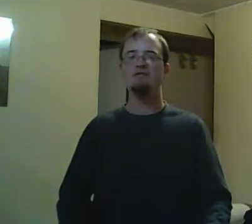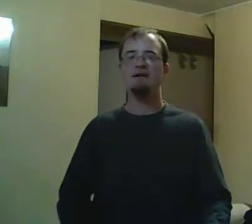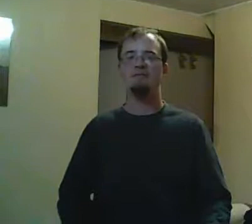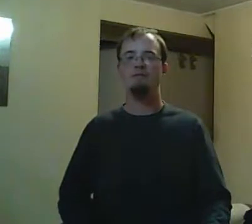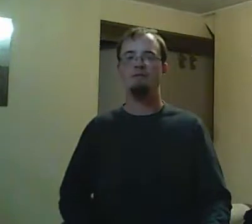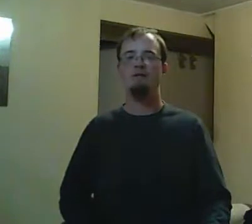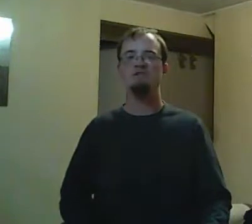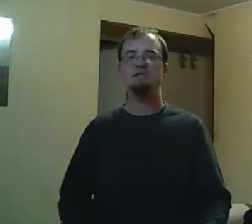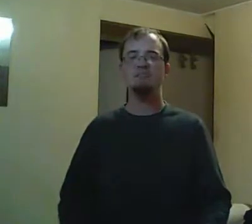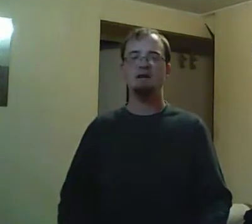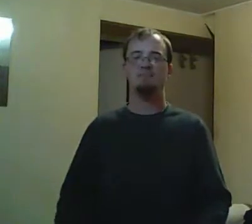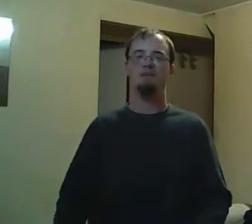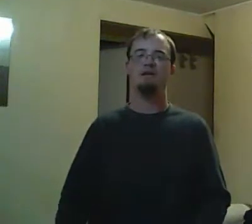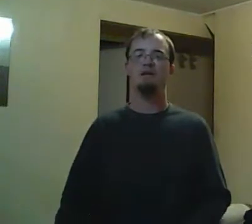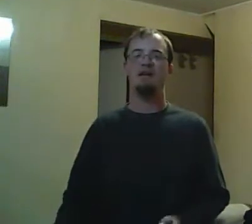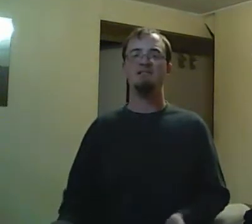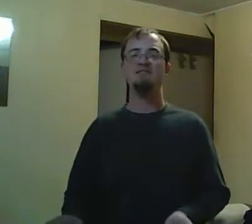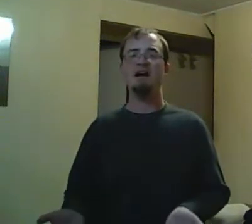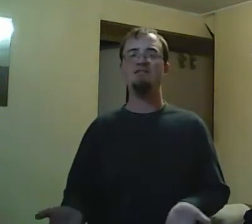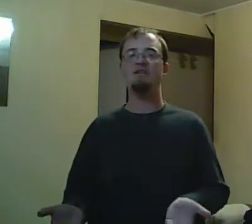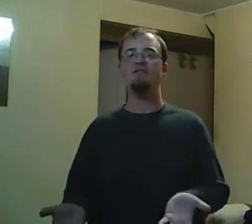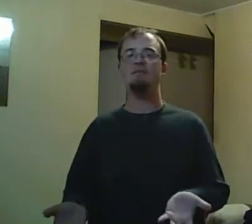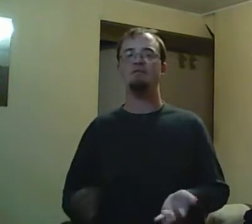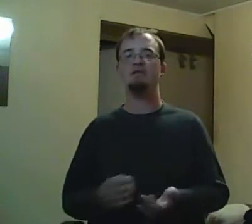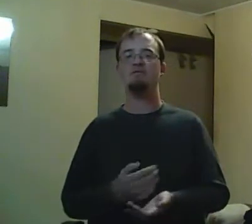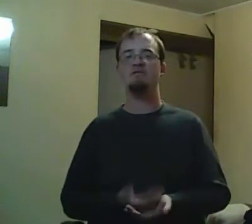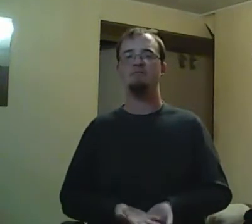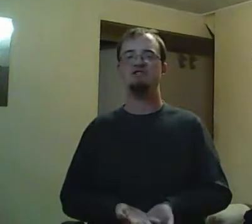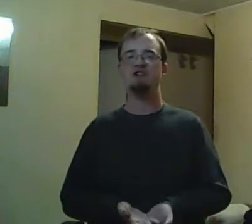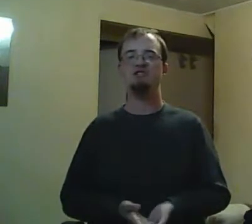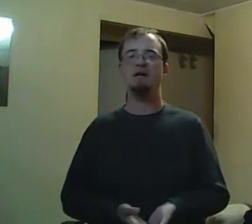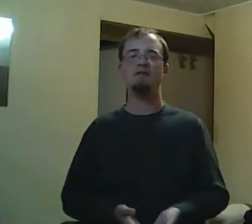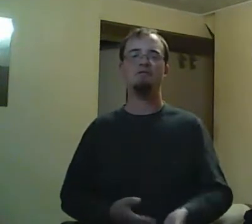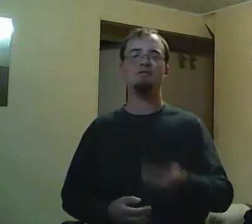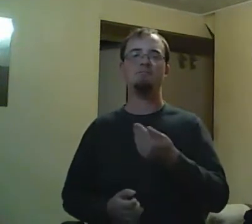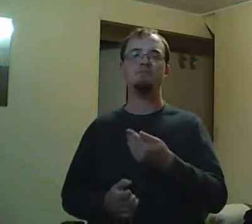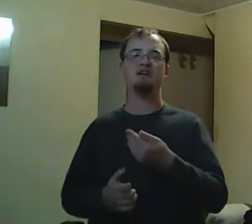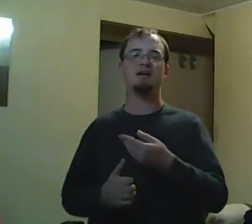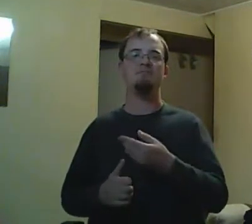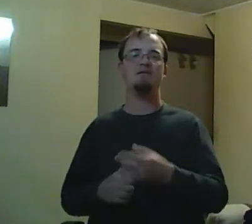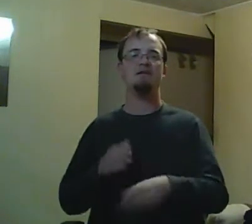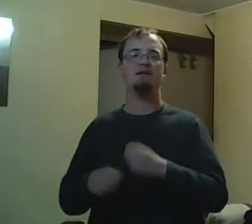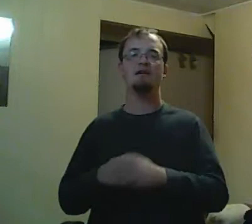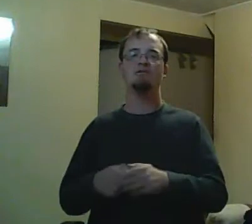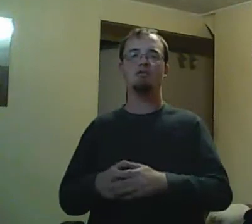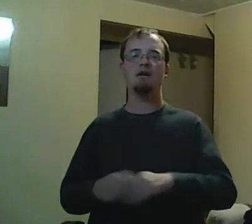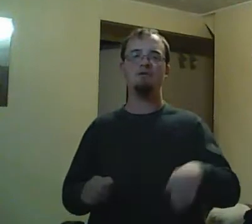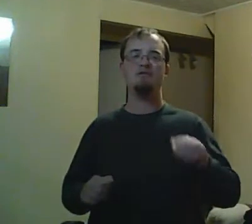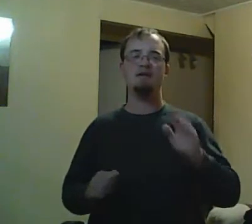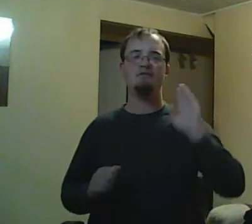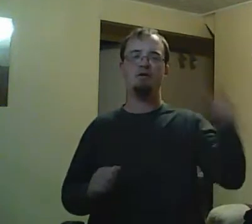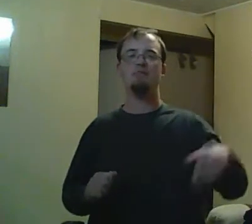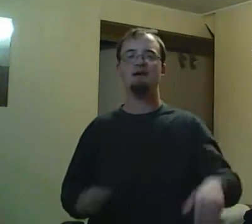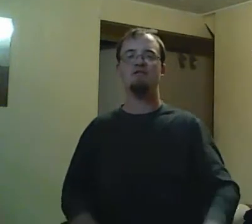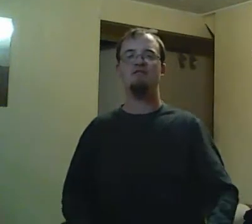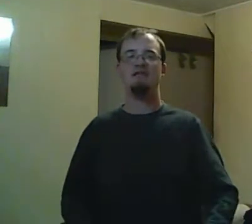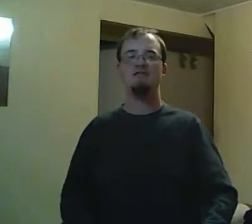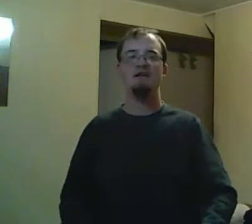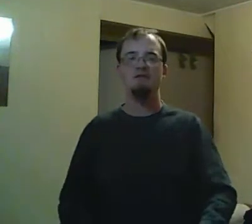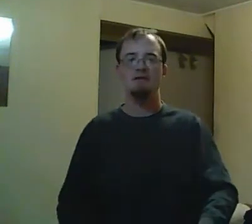in a way, yes, he did. Because, you know, Hazel was looking at some inappropriate stuff on school time. That's a thing. That was what